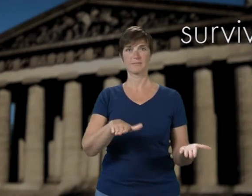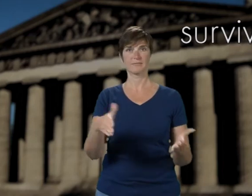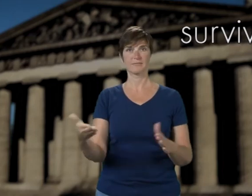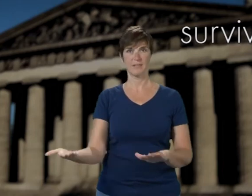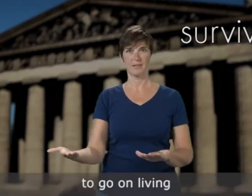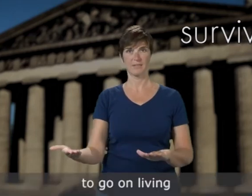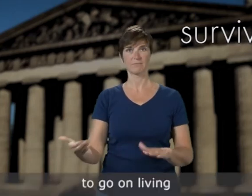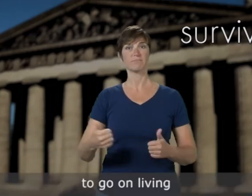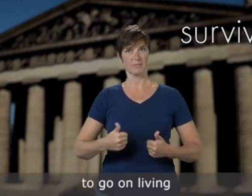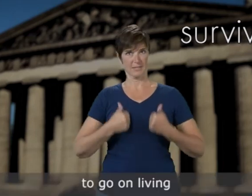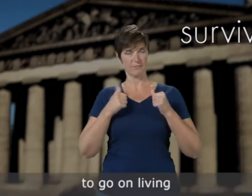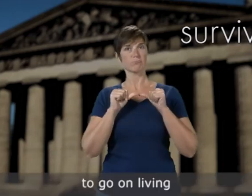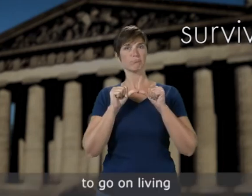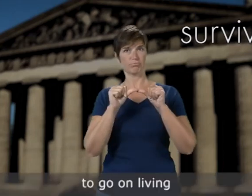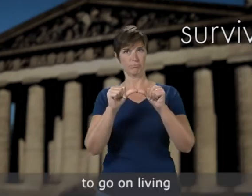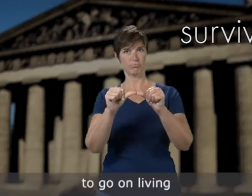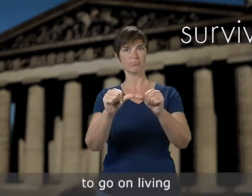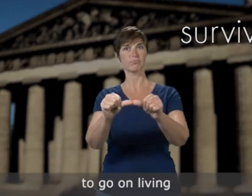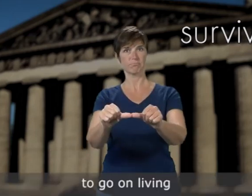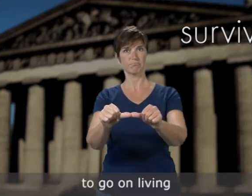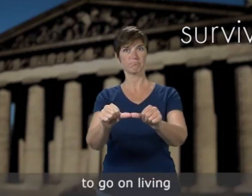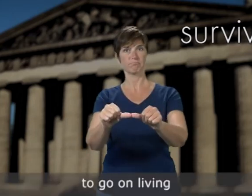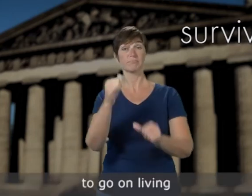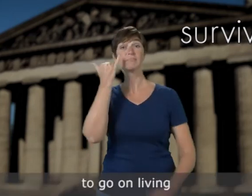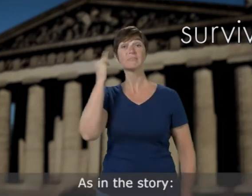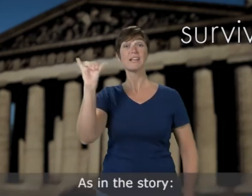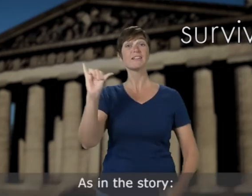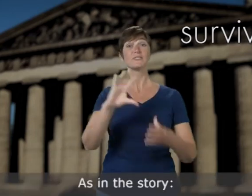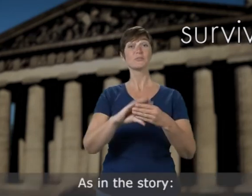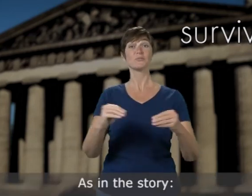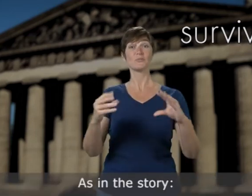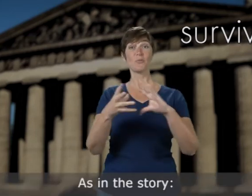to go on living as in the story